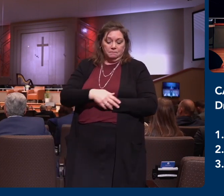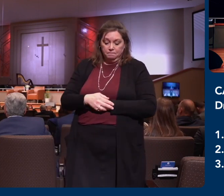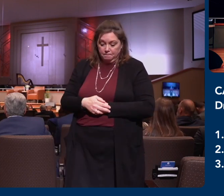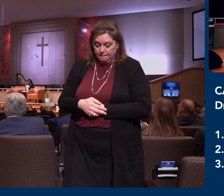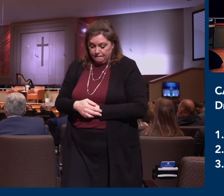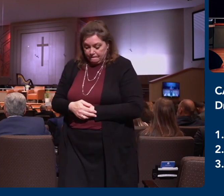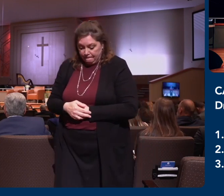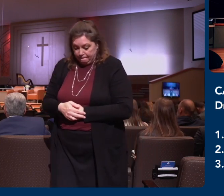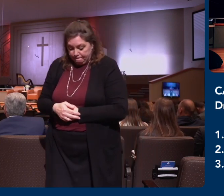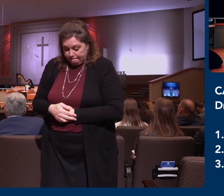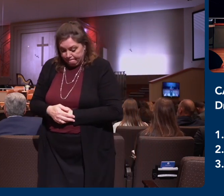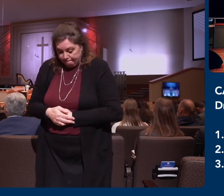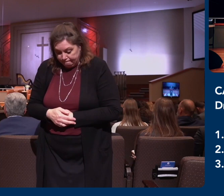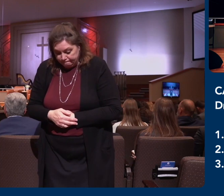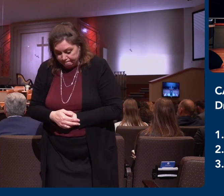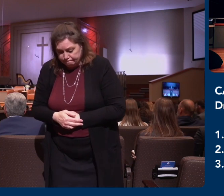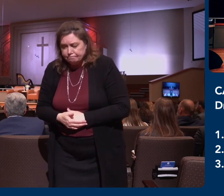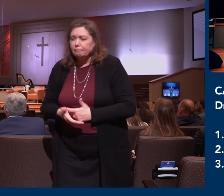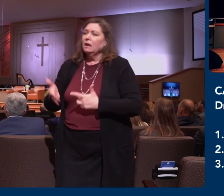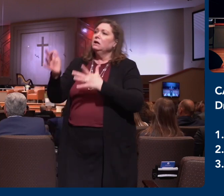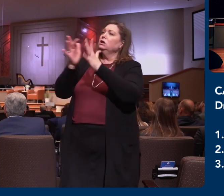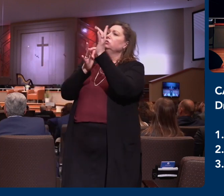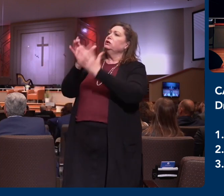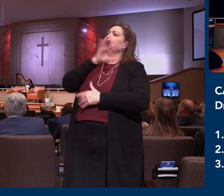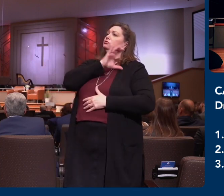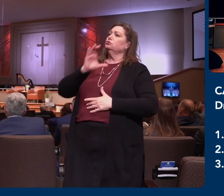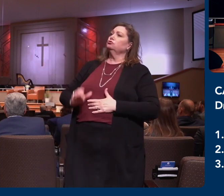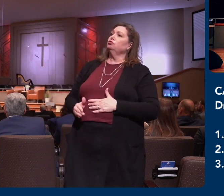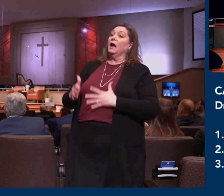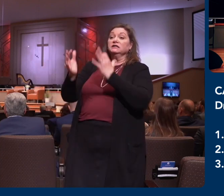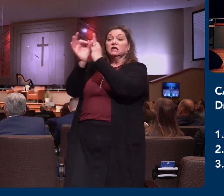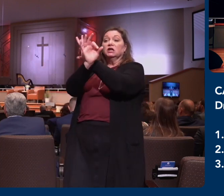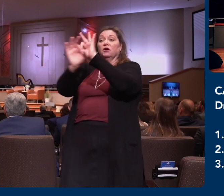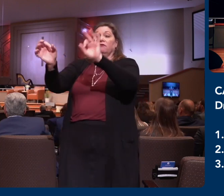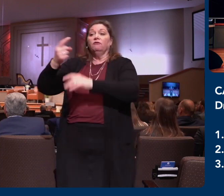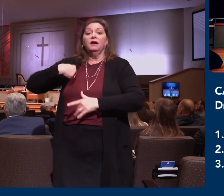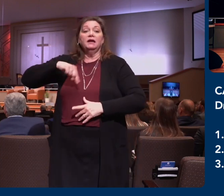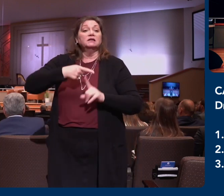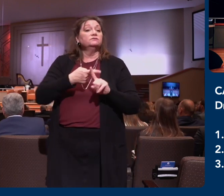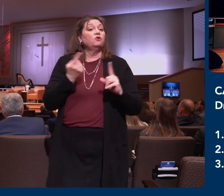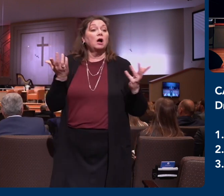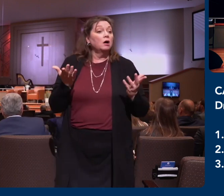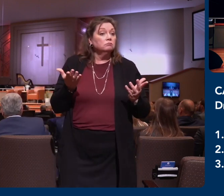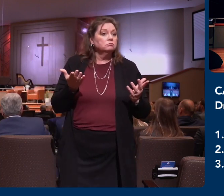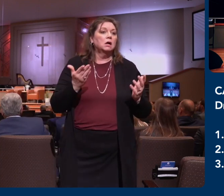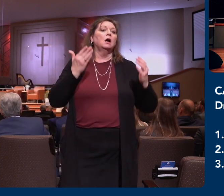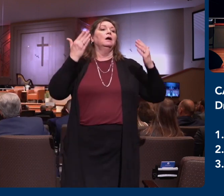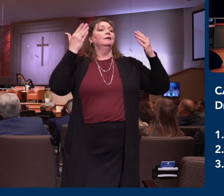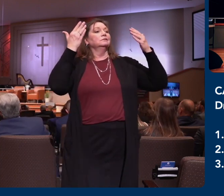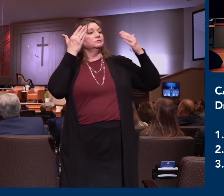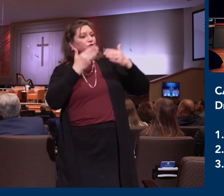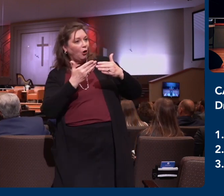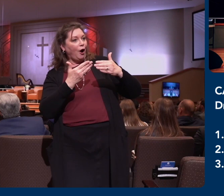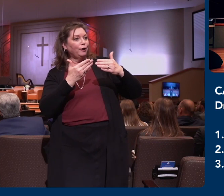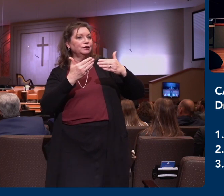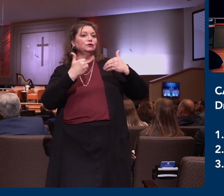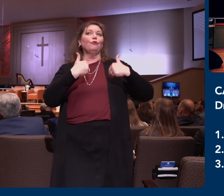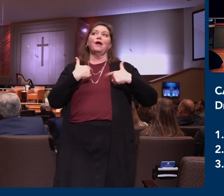power of darkness and hath translated us into the kingdom of his dear Son, in whom we have redemption through his blood, even the forgiveness of